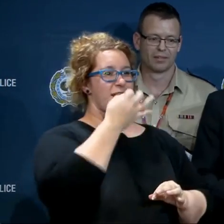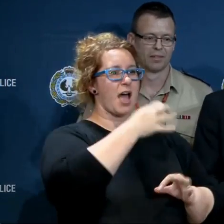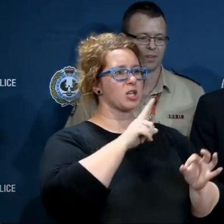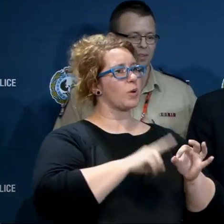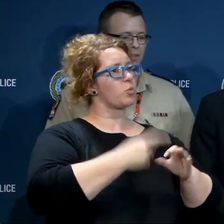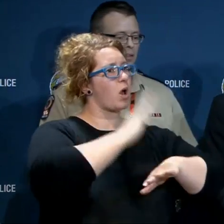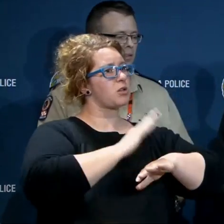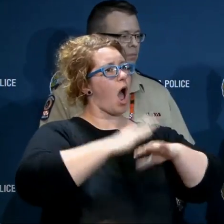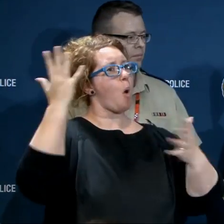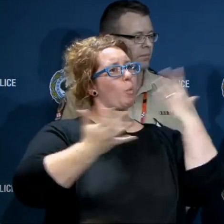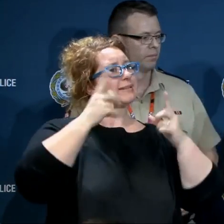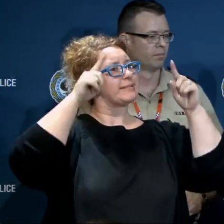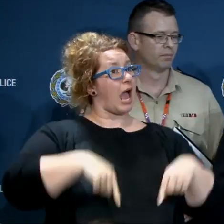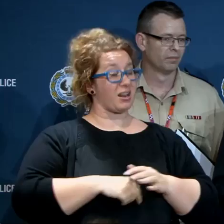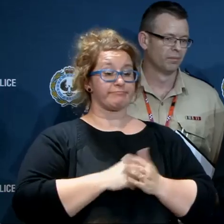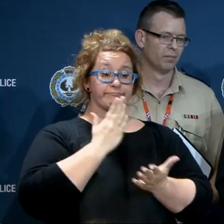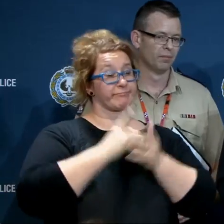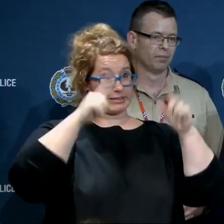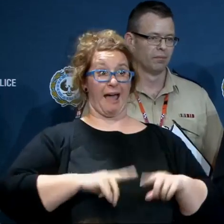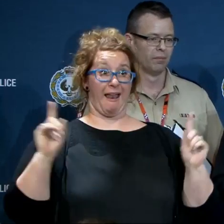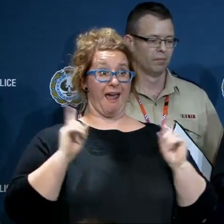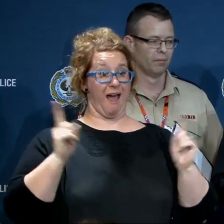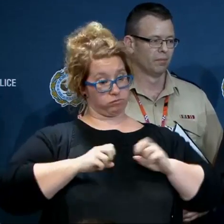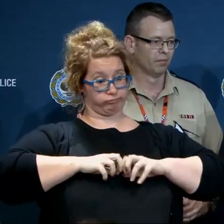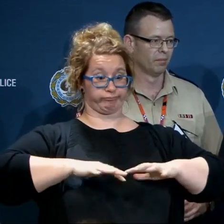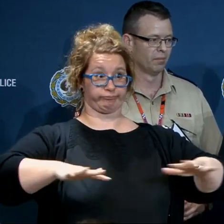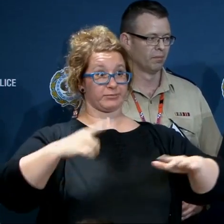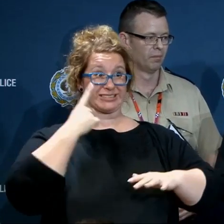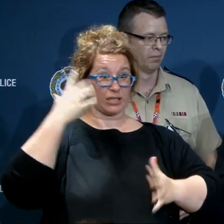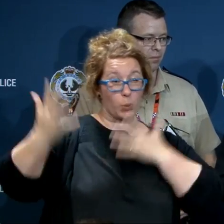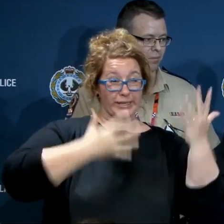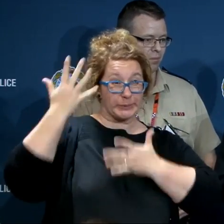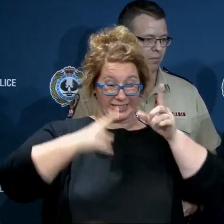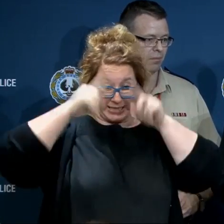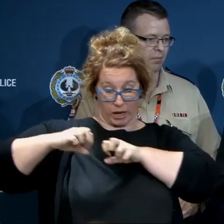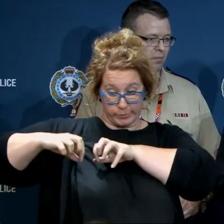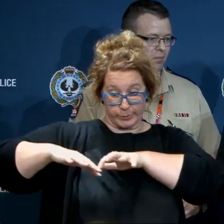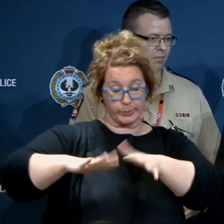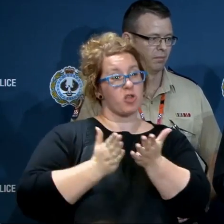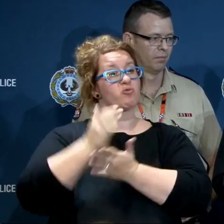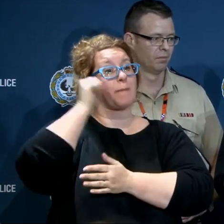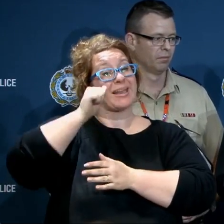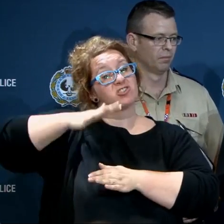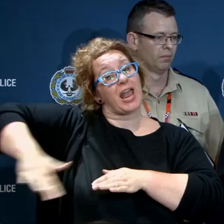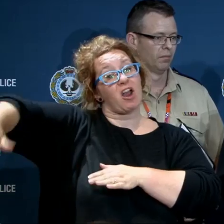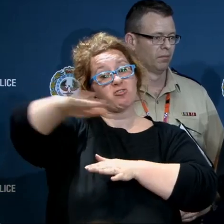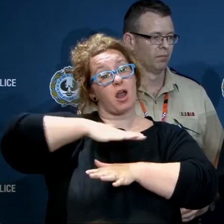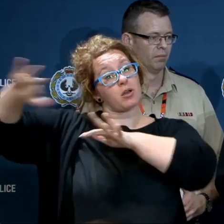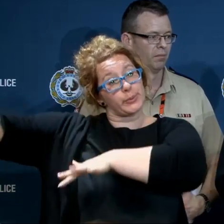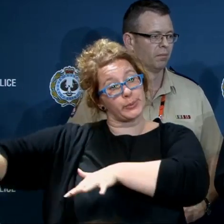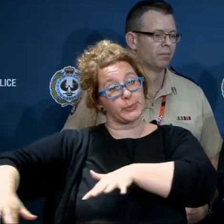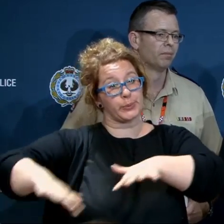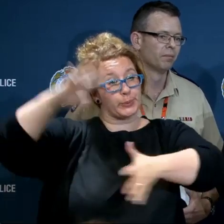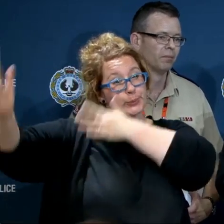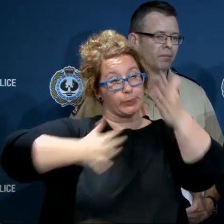The low is developing now as we've seen gale force winds across coastal waters so when will it hit? Well I guess